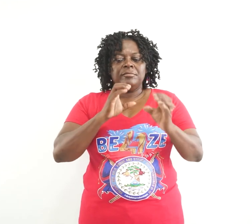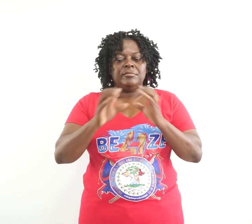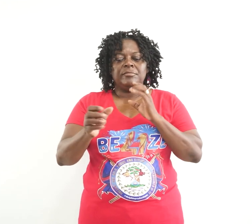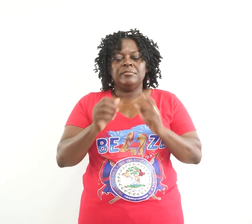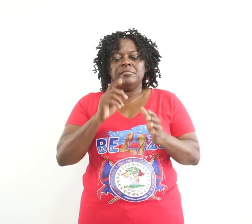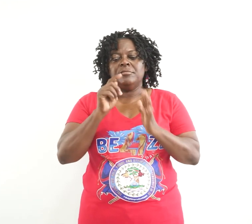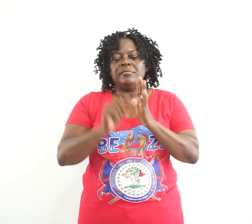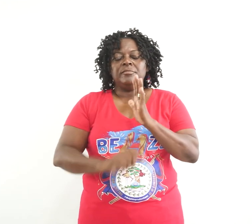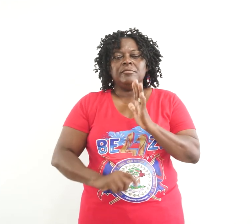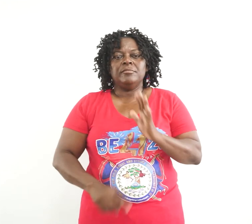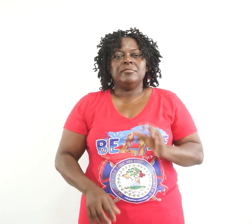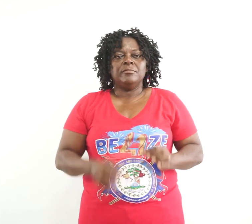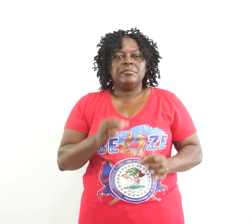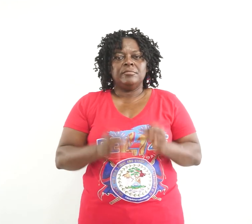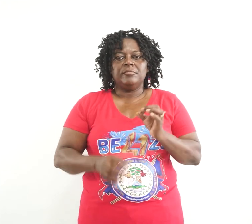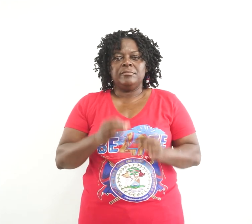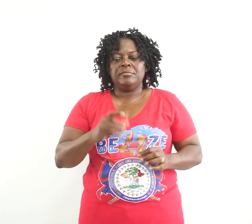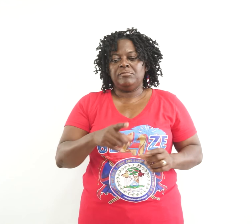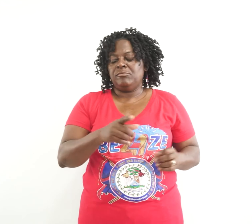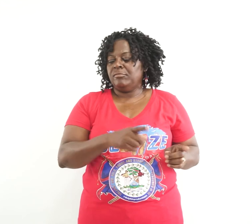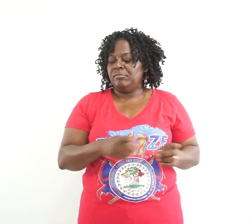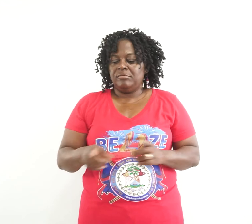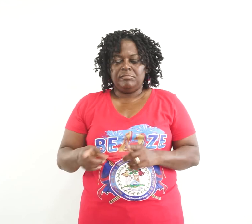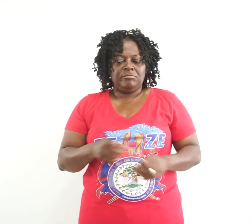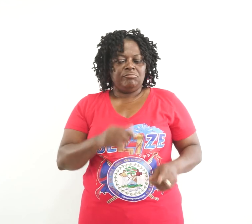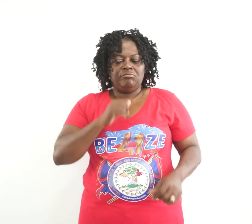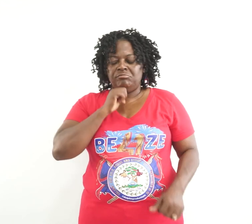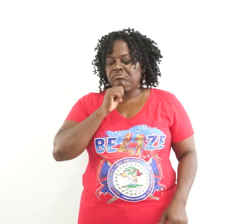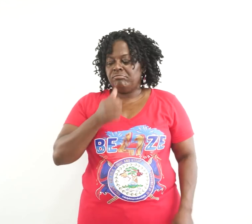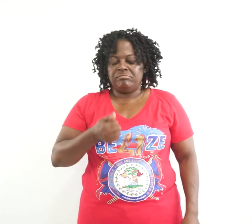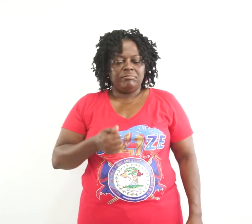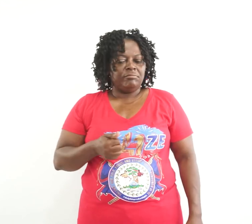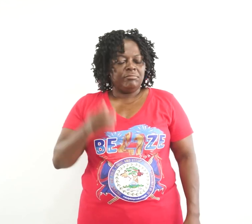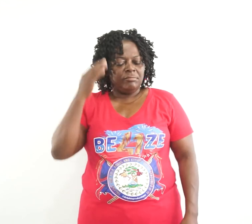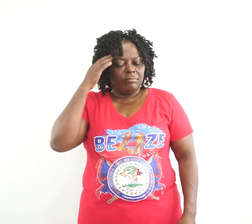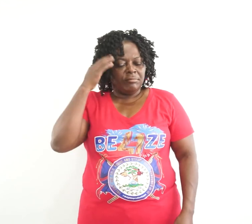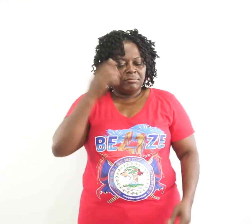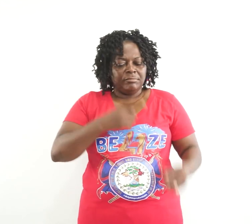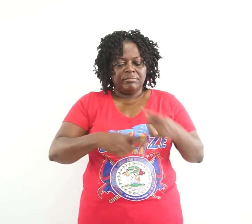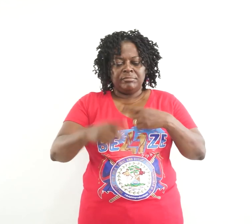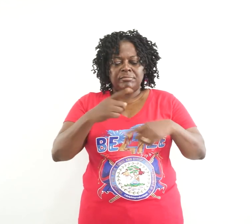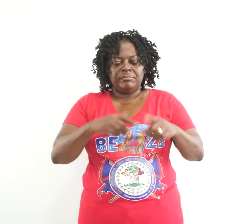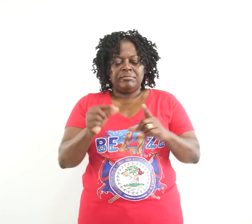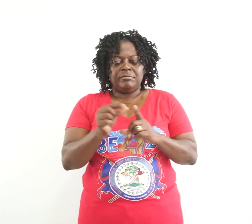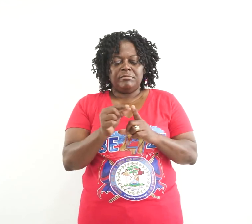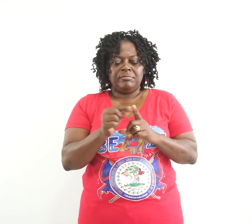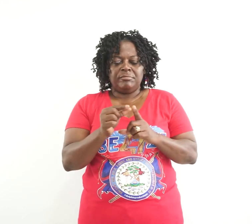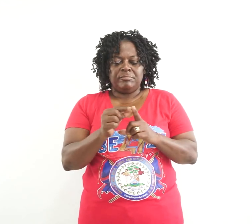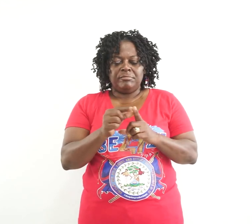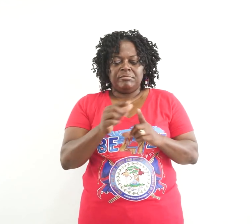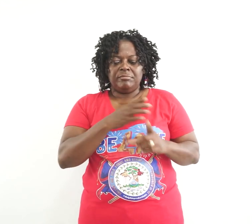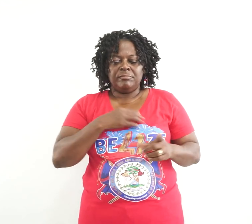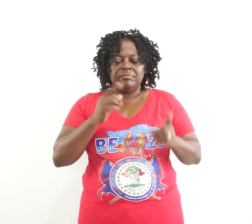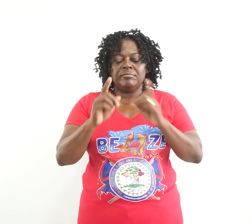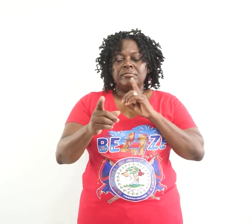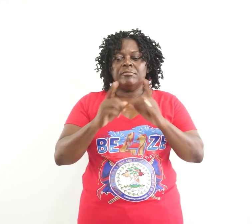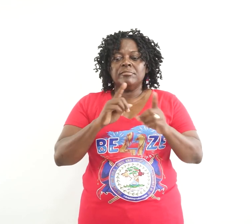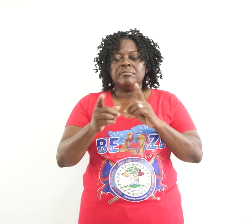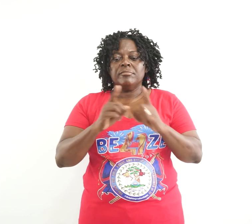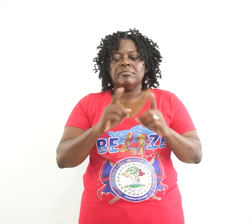If you do not know a sign for a word. And you are talking to someone who is deaf.